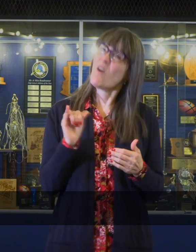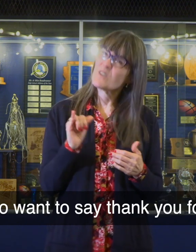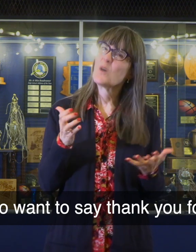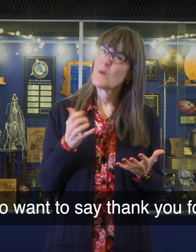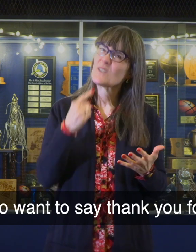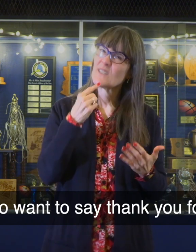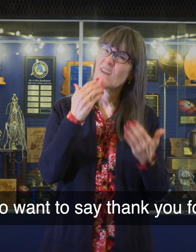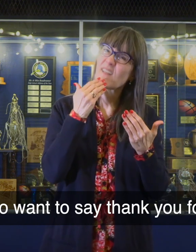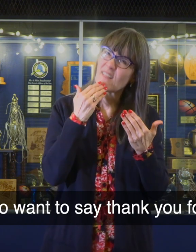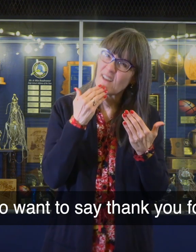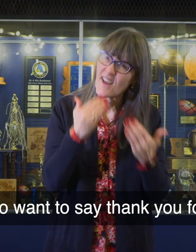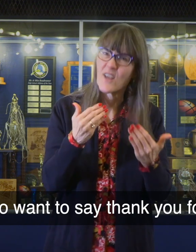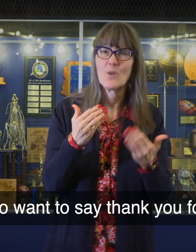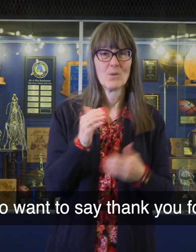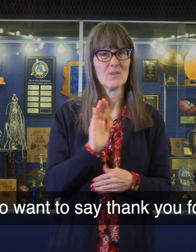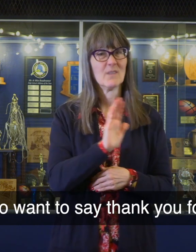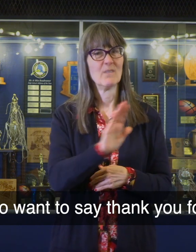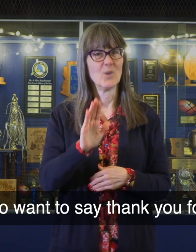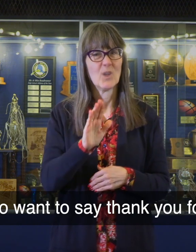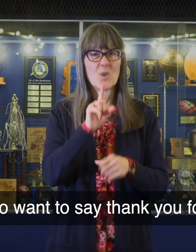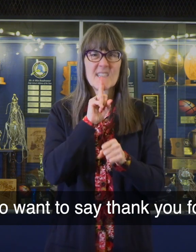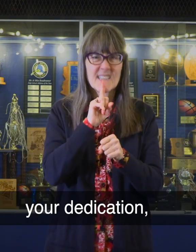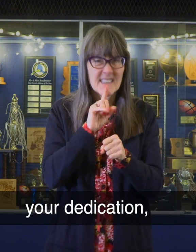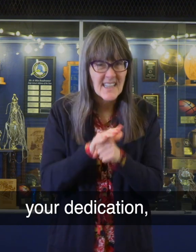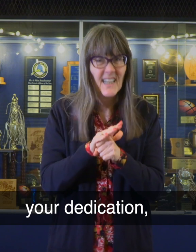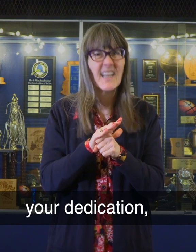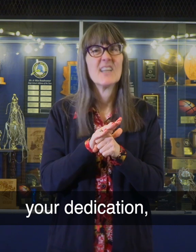I also want to say thank you for your dedication,